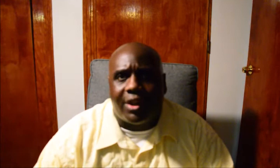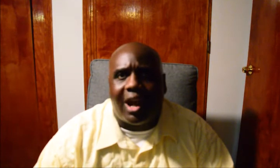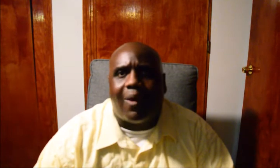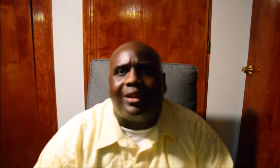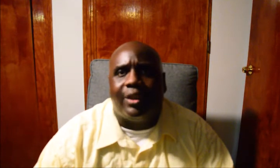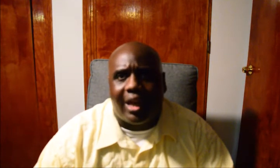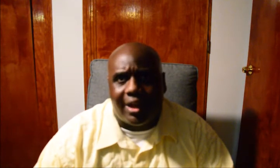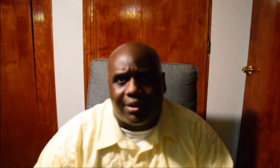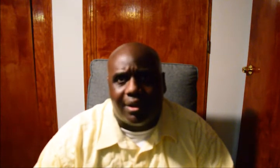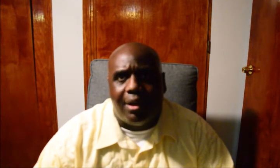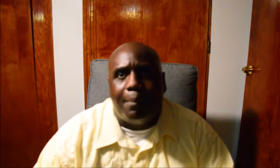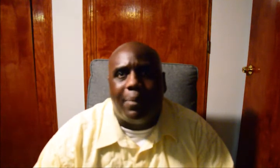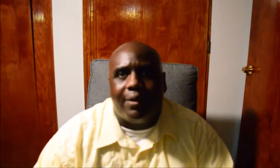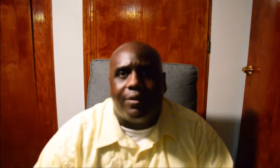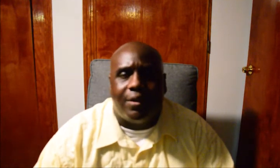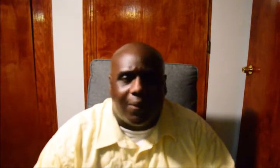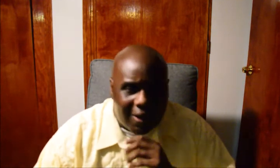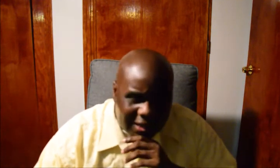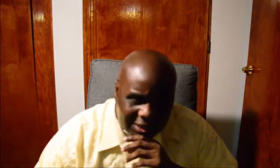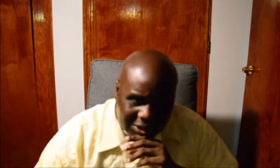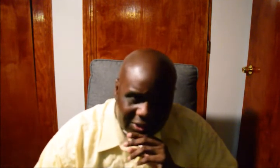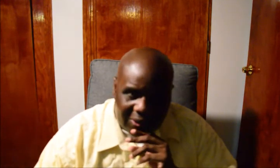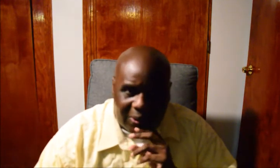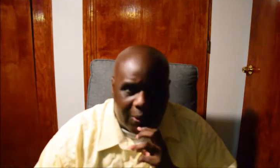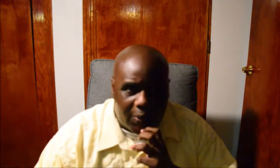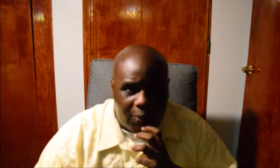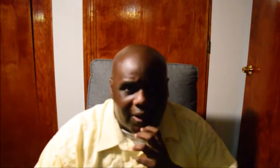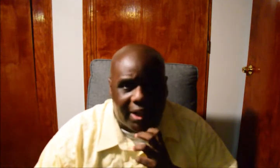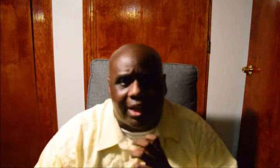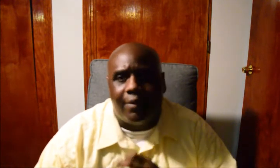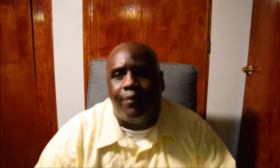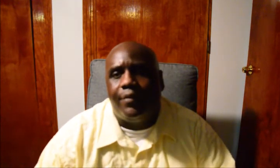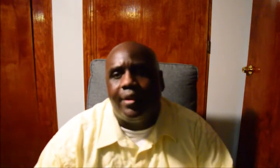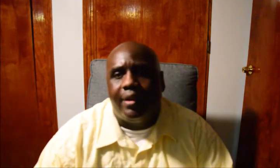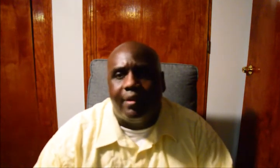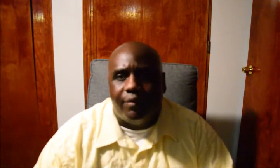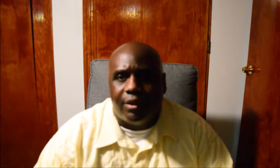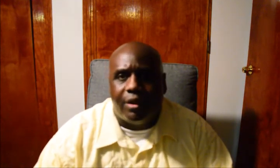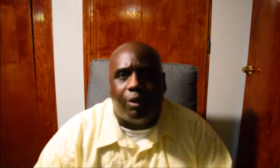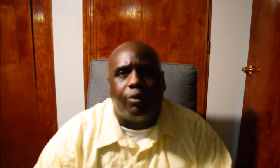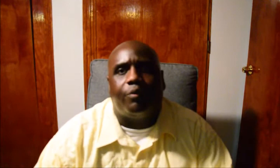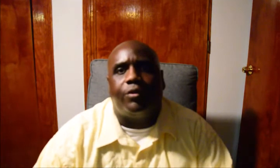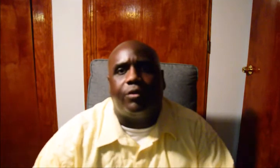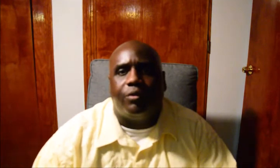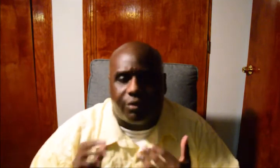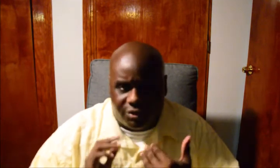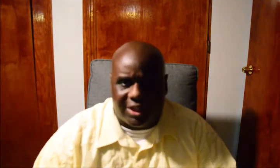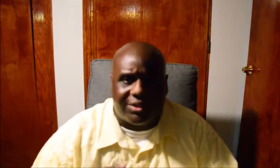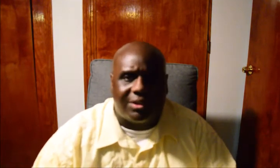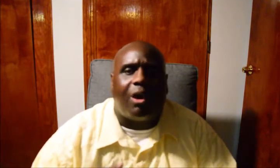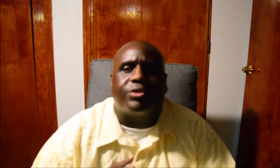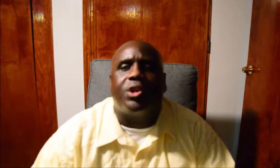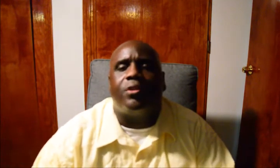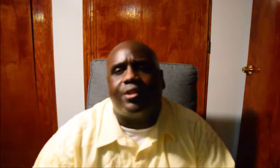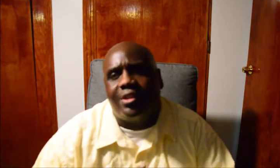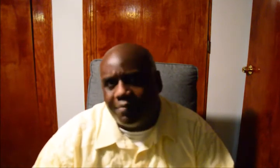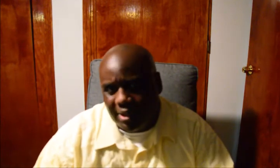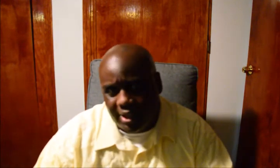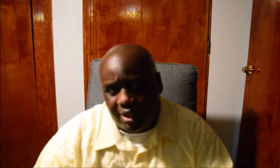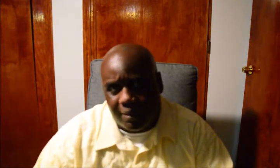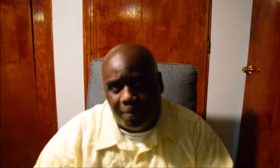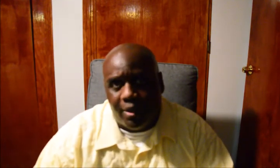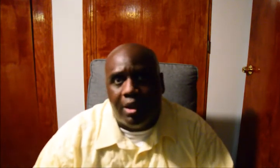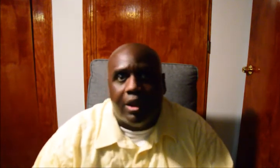of thought than how I look at it. But you know, us, you know, who are in, you know, this alternative